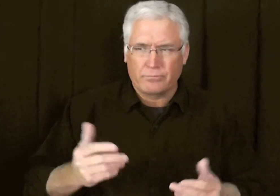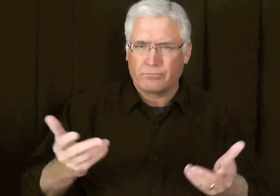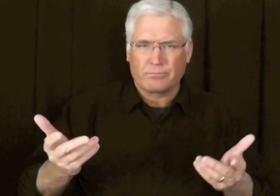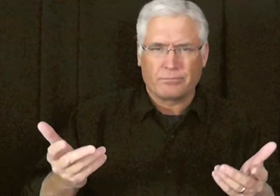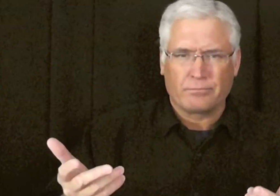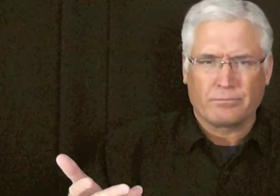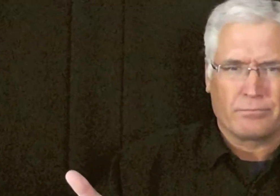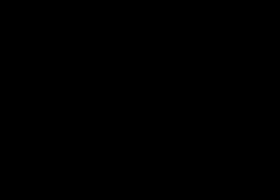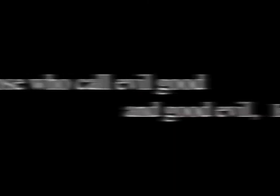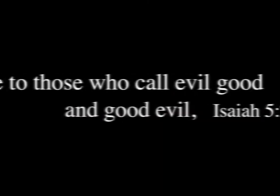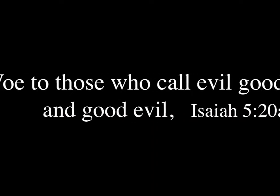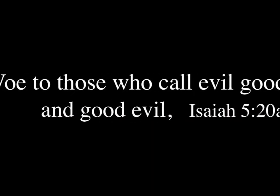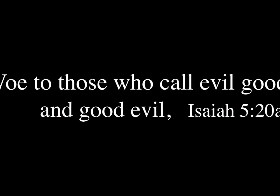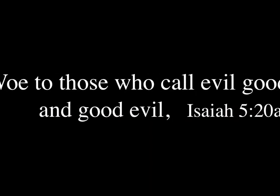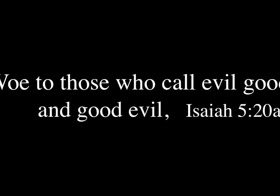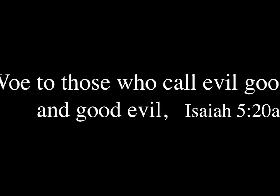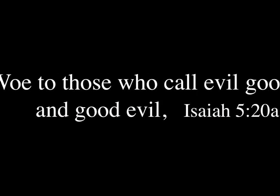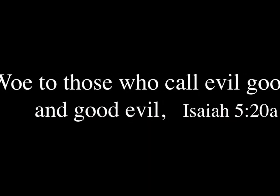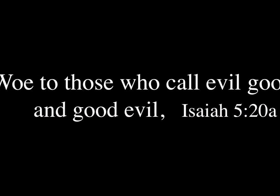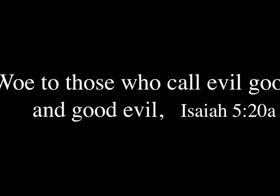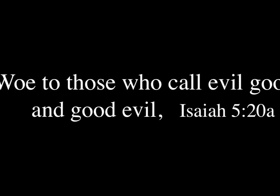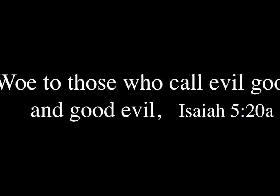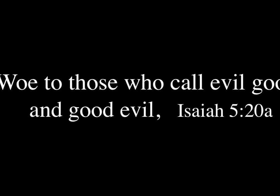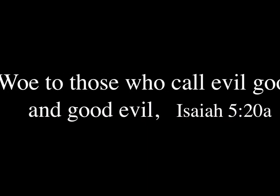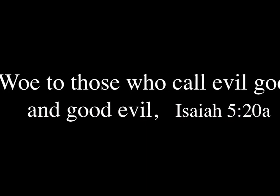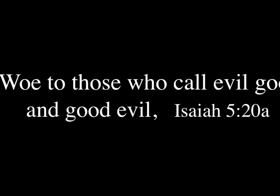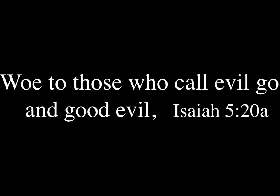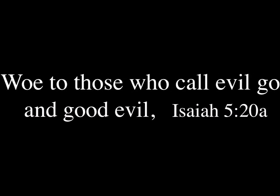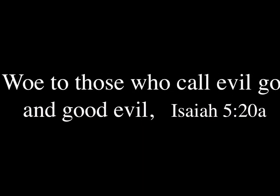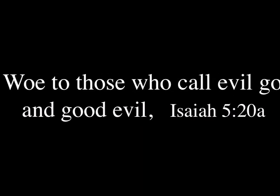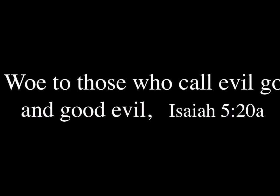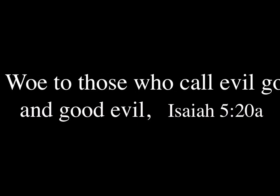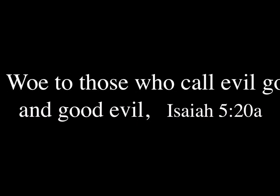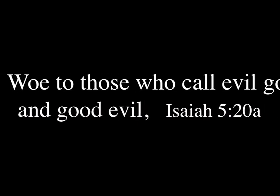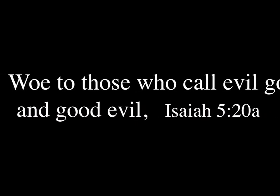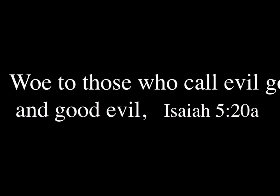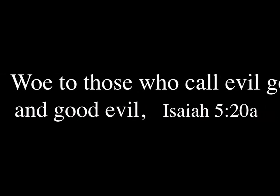them for good. Woe to those who call evil good, and good evil.